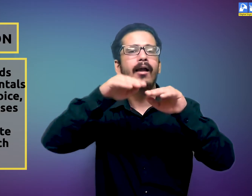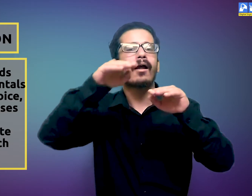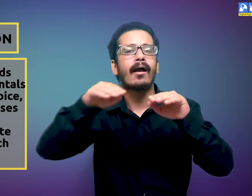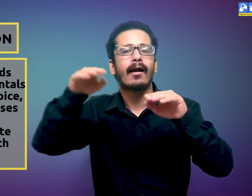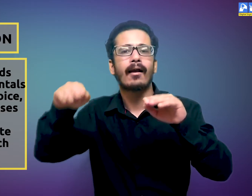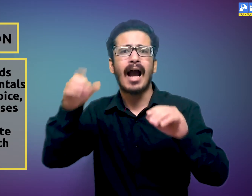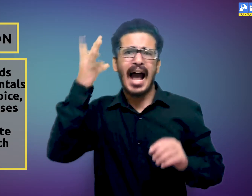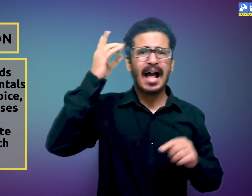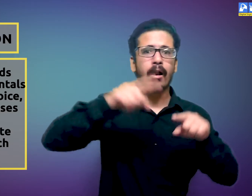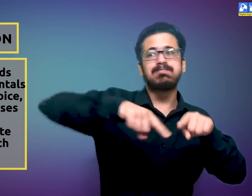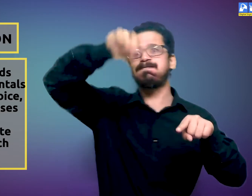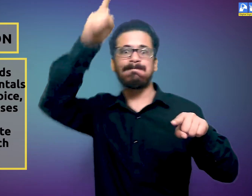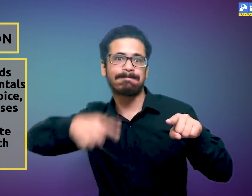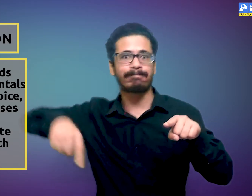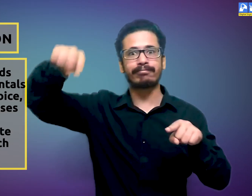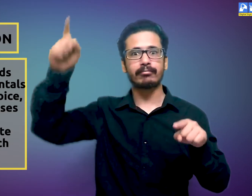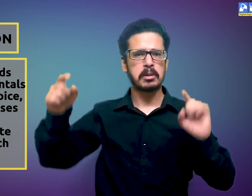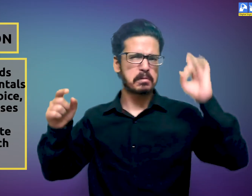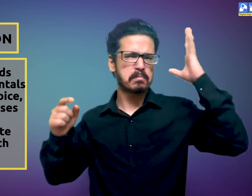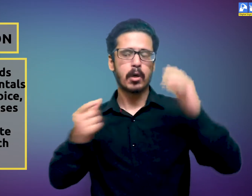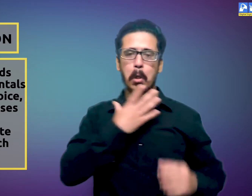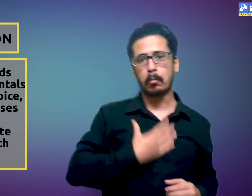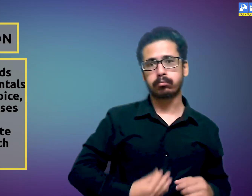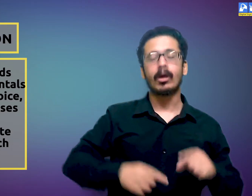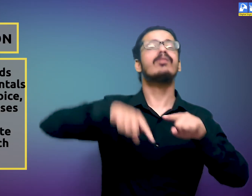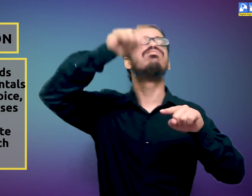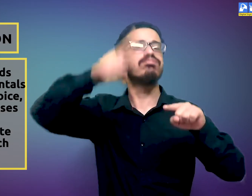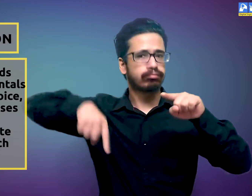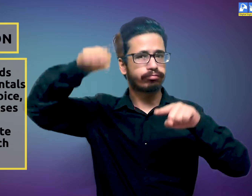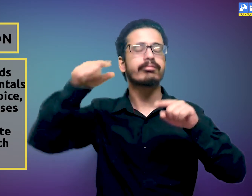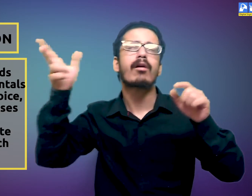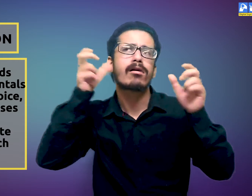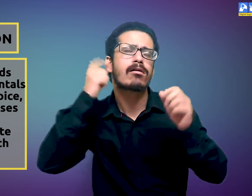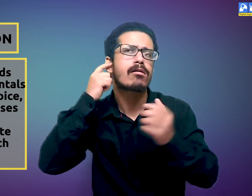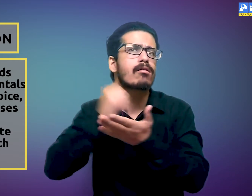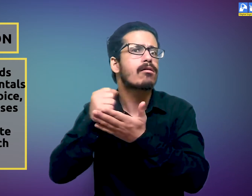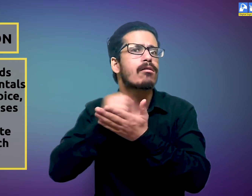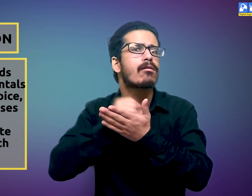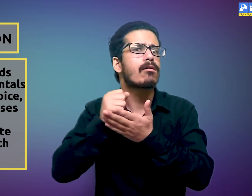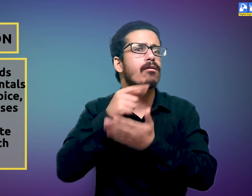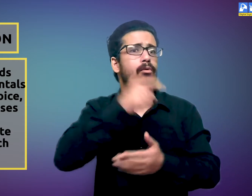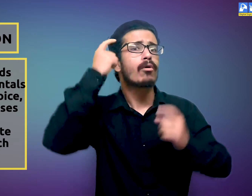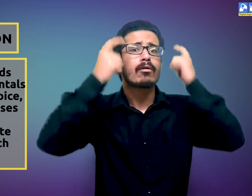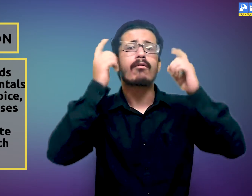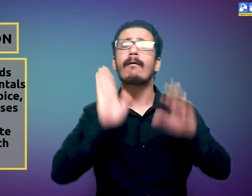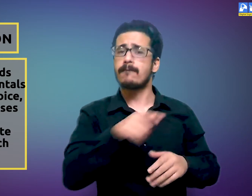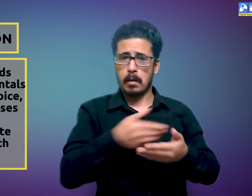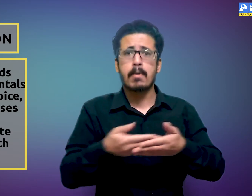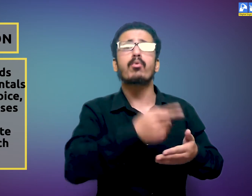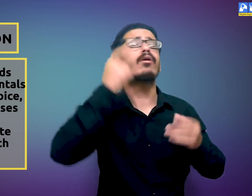discriminate more speech tones like calm, polite sounds in the normal sound pattern and even the louder speech sounds like when produced in